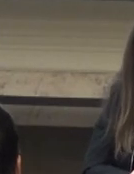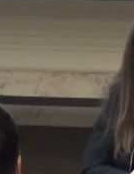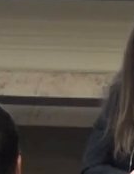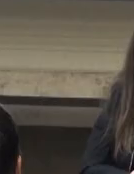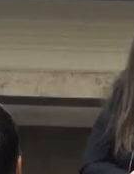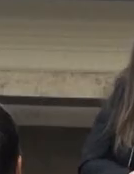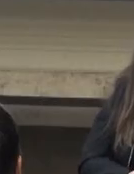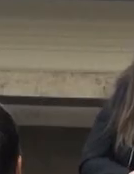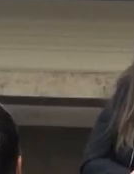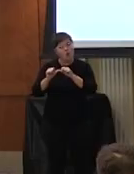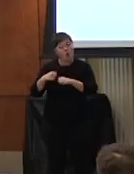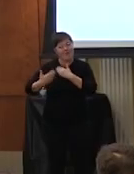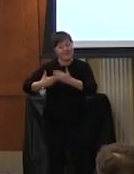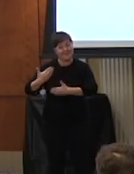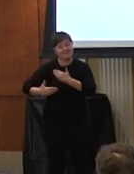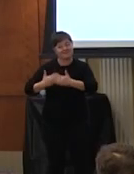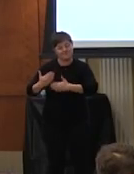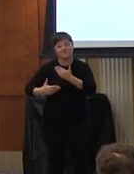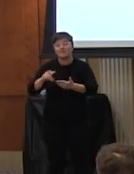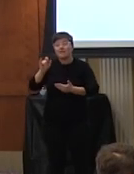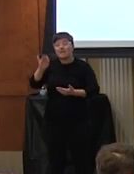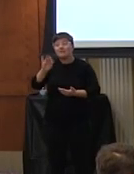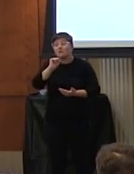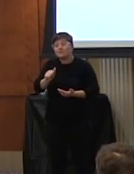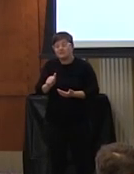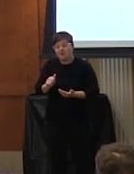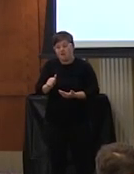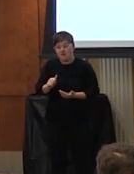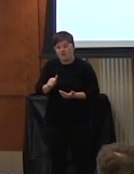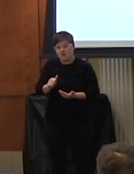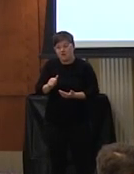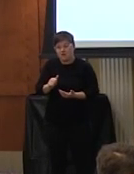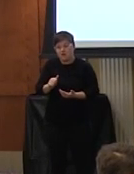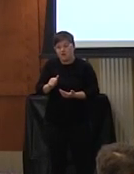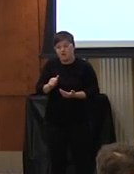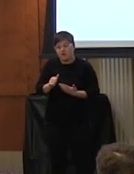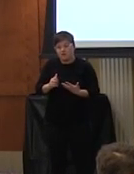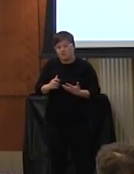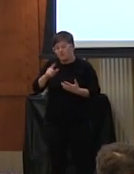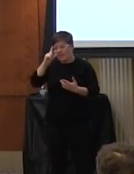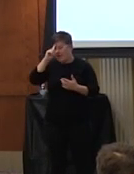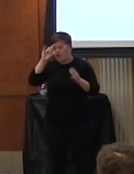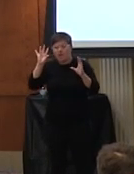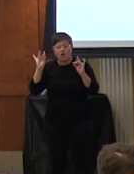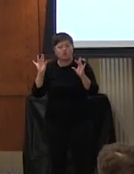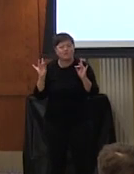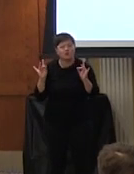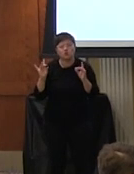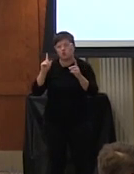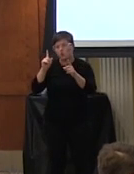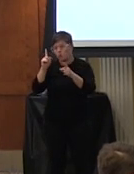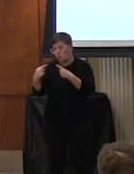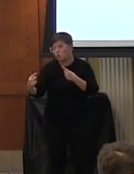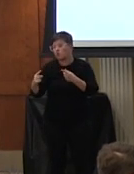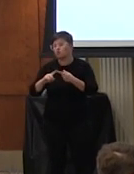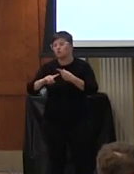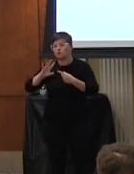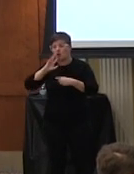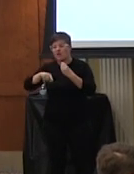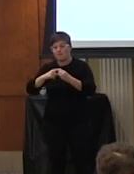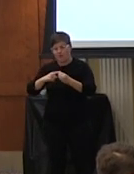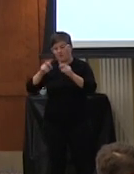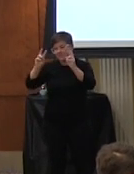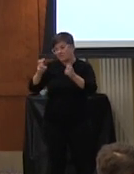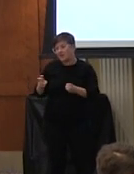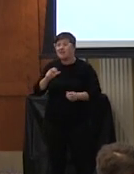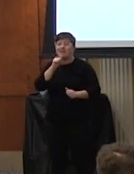helped keep it going if we would if it wasn't so so um controversial to talk about the the issues